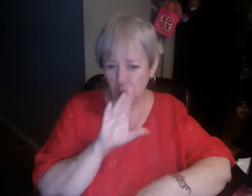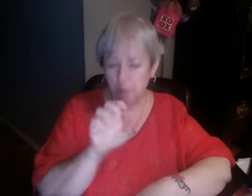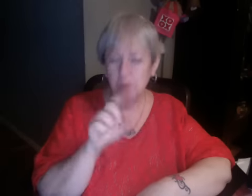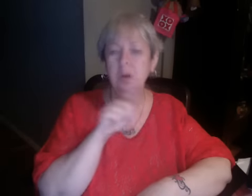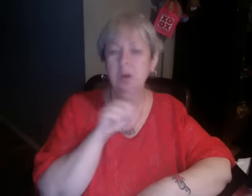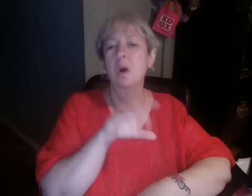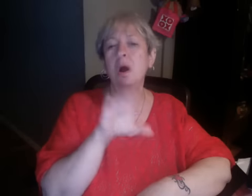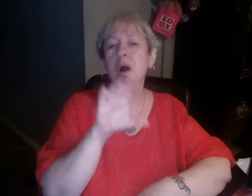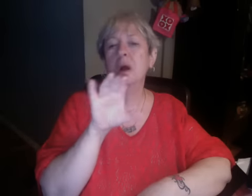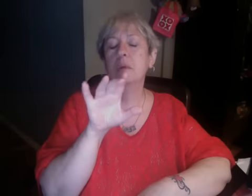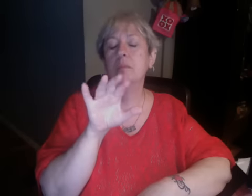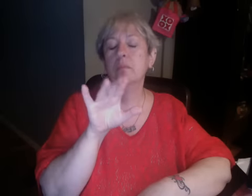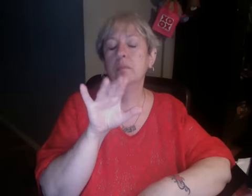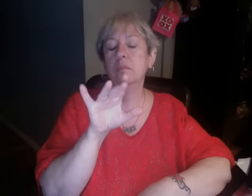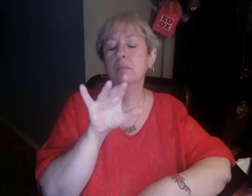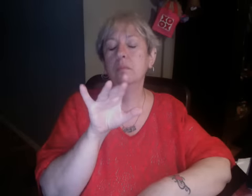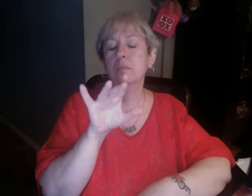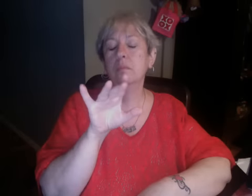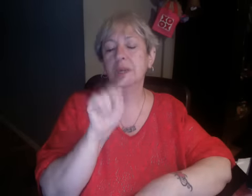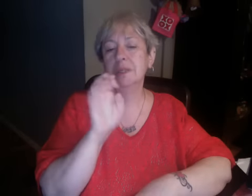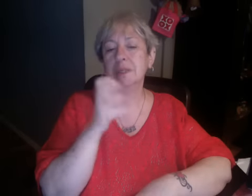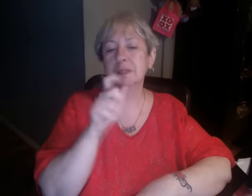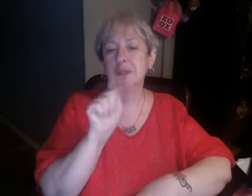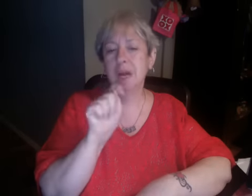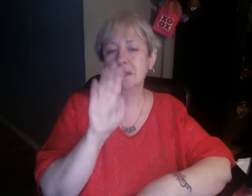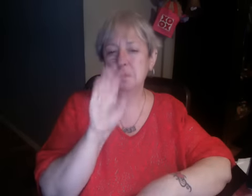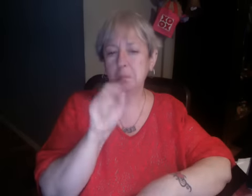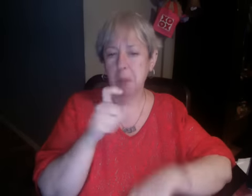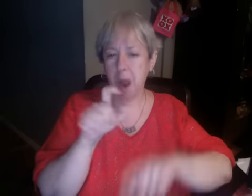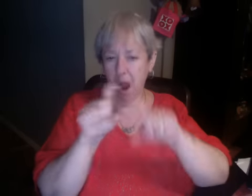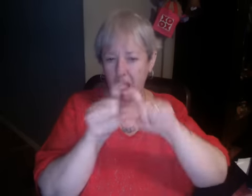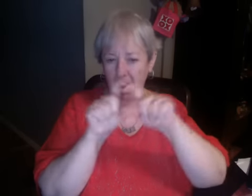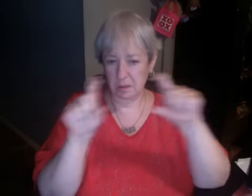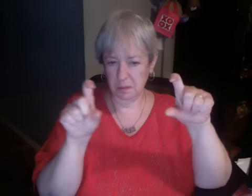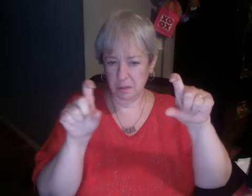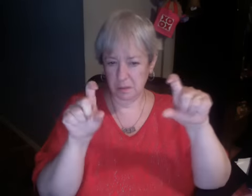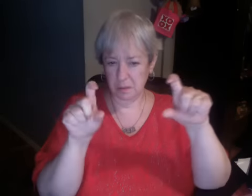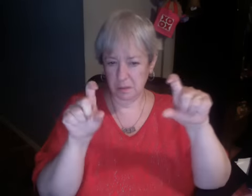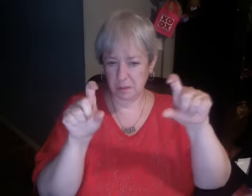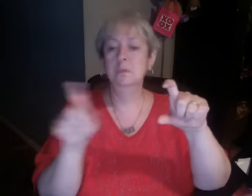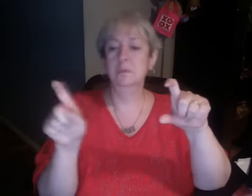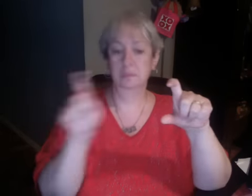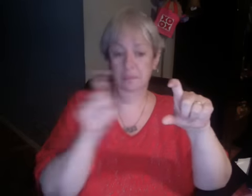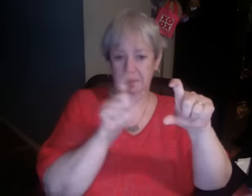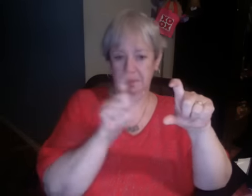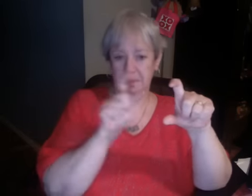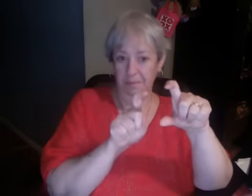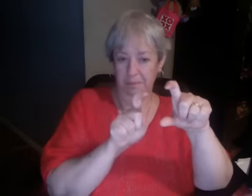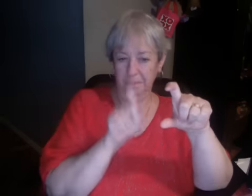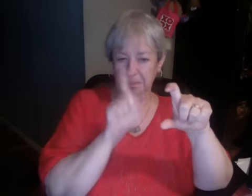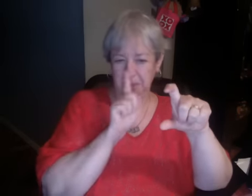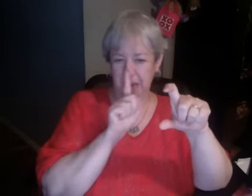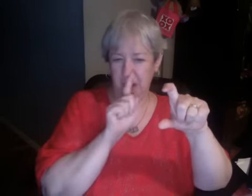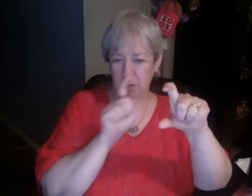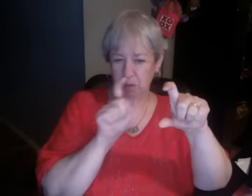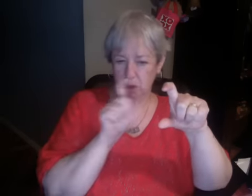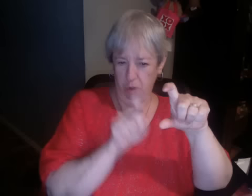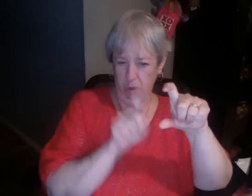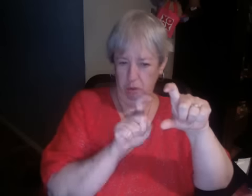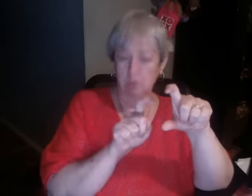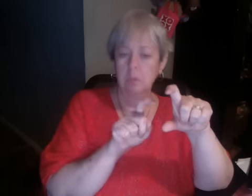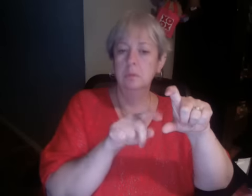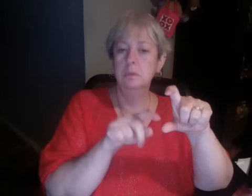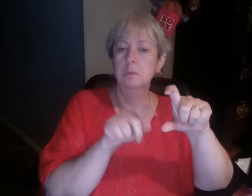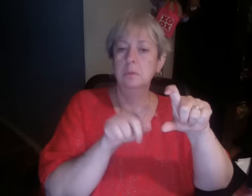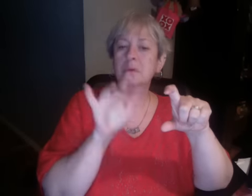hunt to homeless and videotaping. And Josh told me that. I thought he was imagining it. What a delusion.